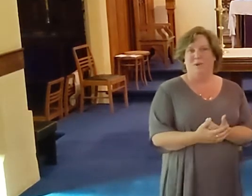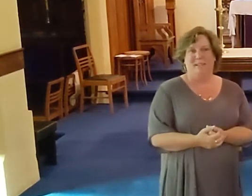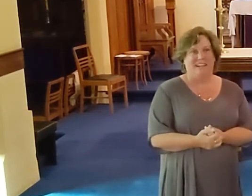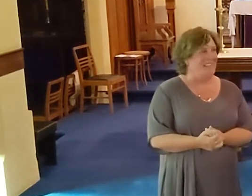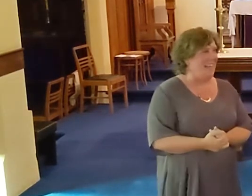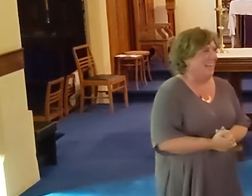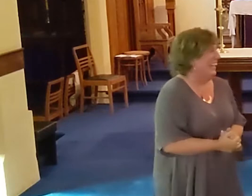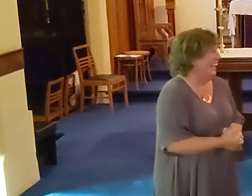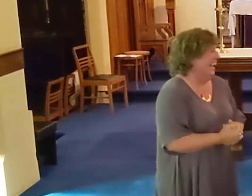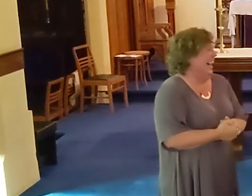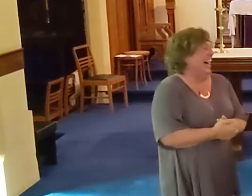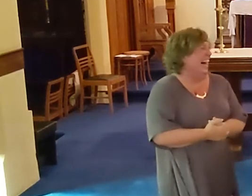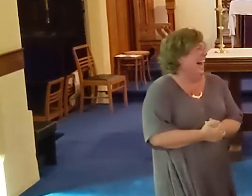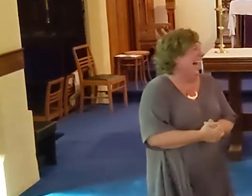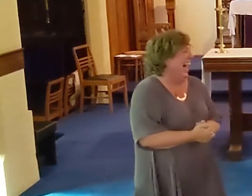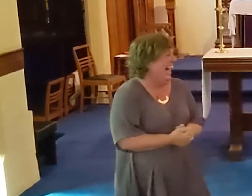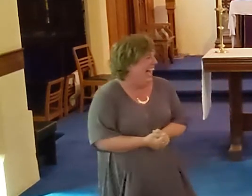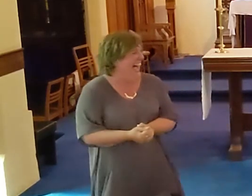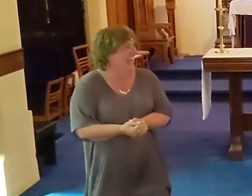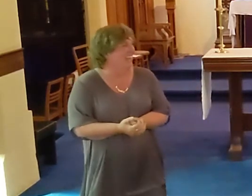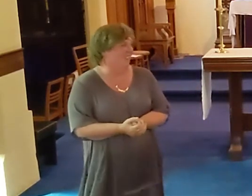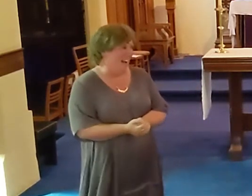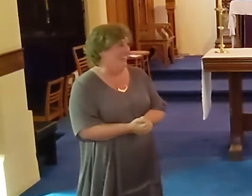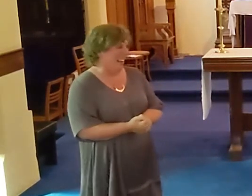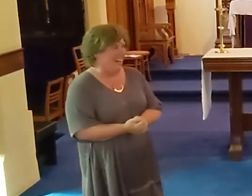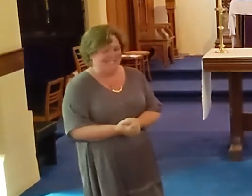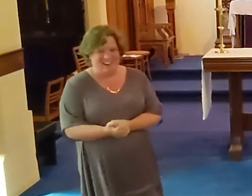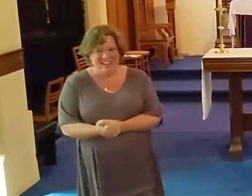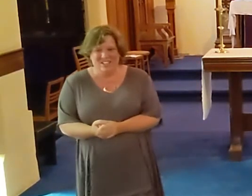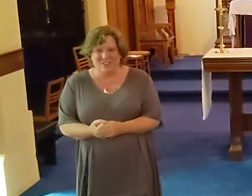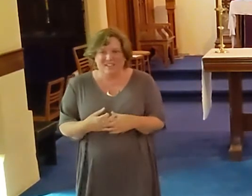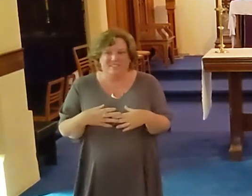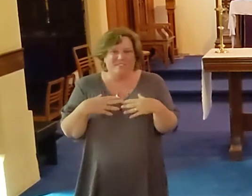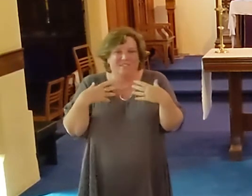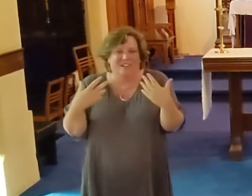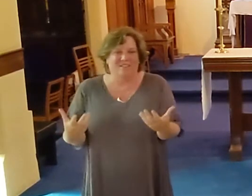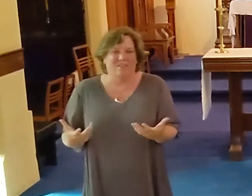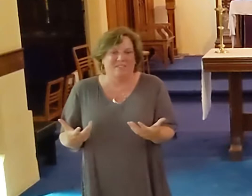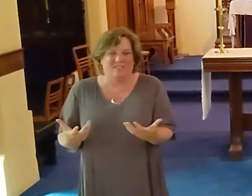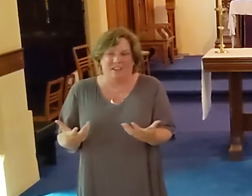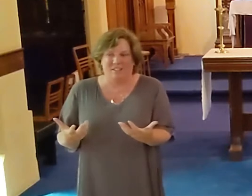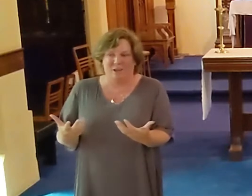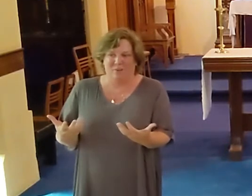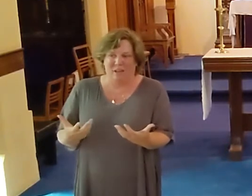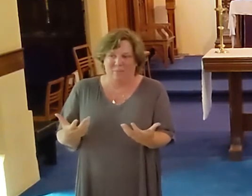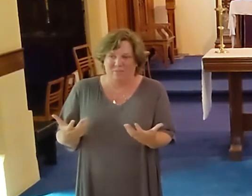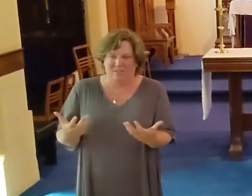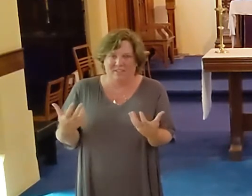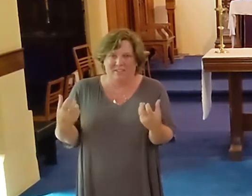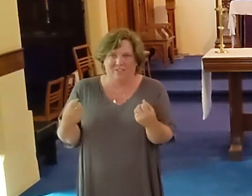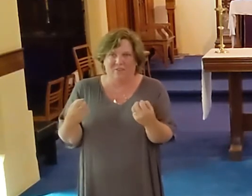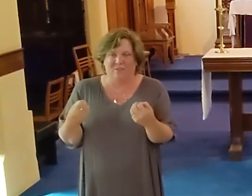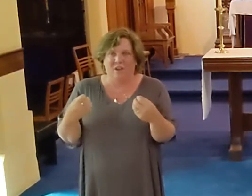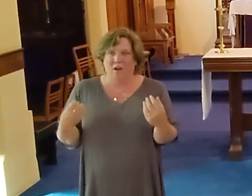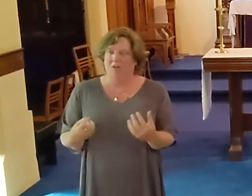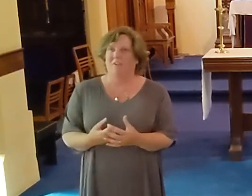follow me when we get there. It's better like that. Right, right, right. So sometimes I'm as excited by what happens